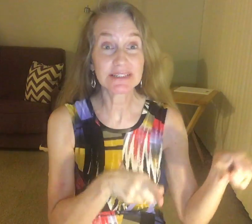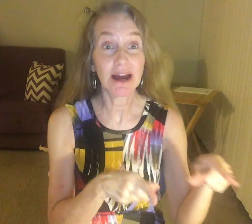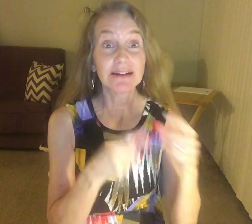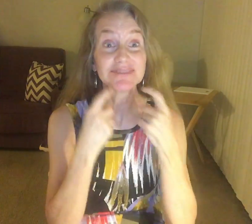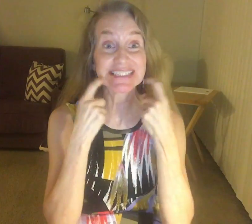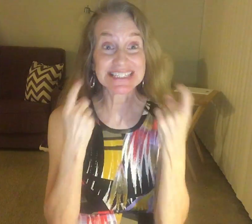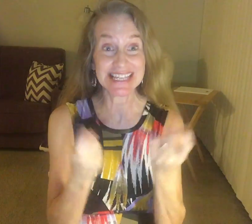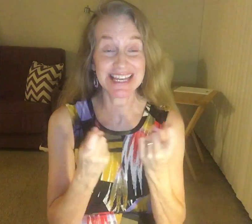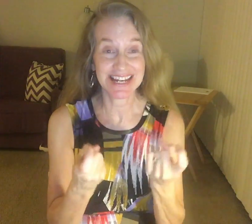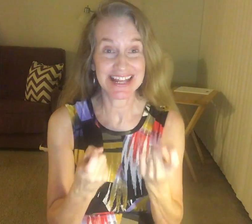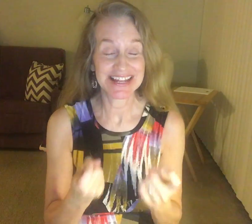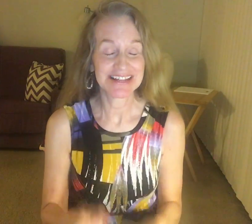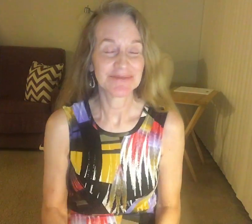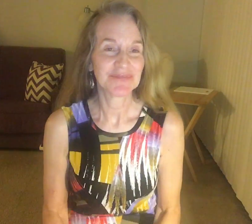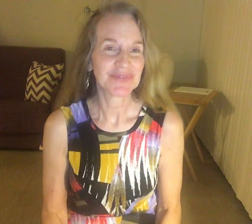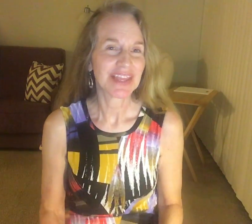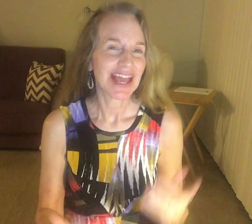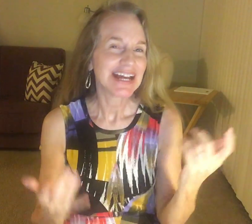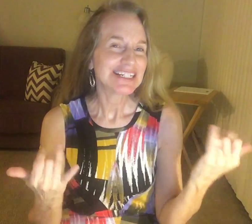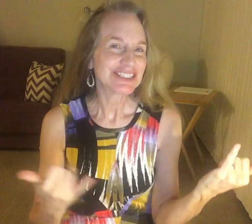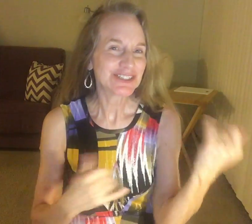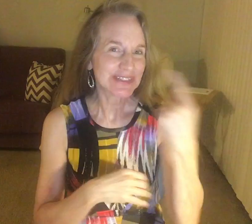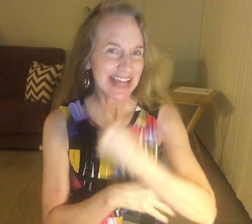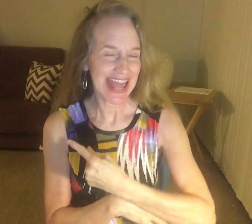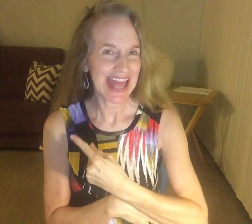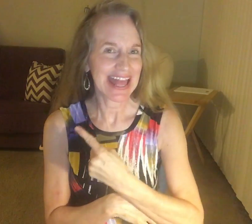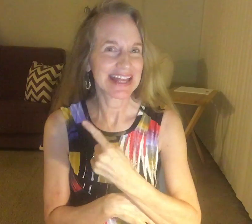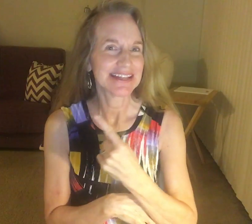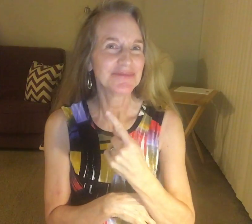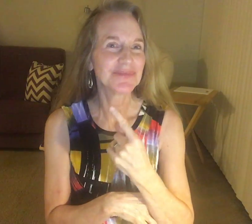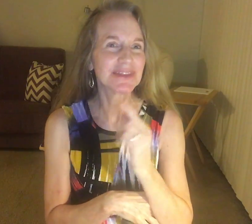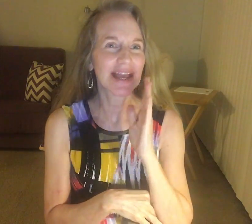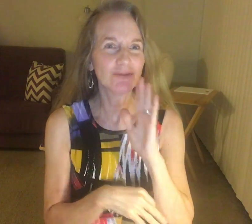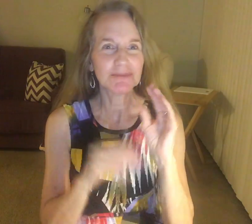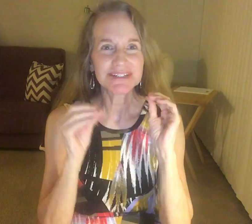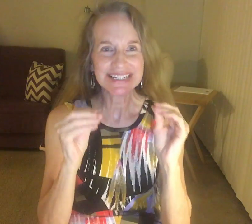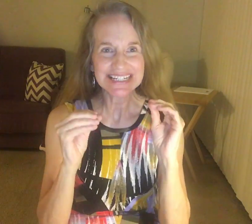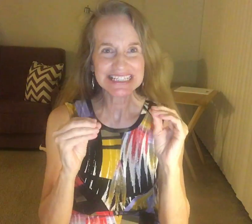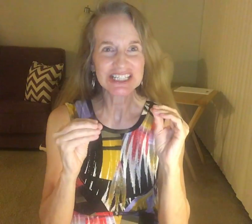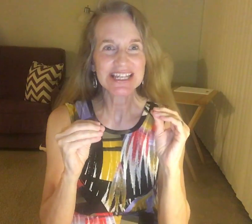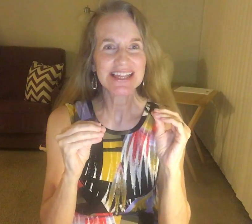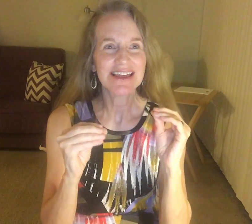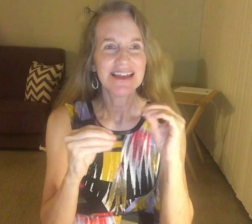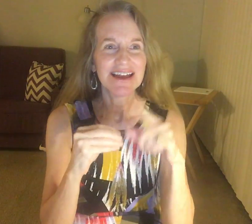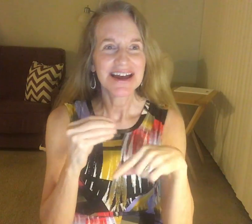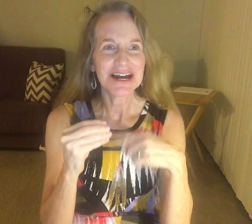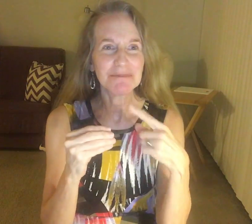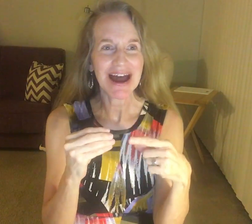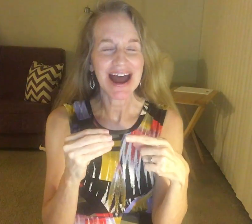of sin. Today I will be teaching about